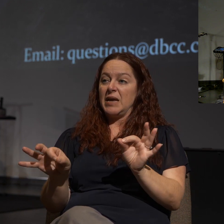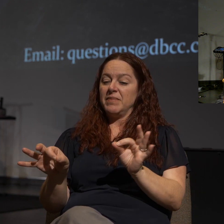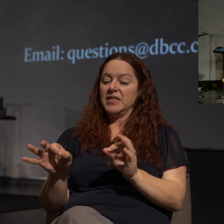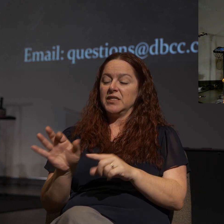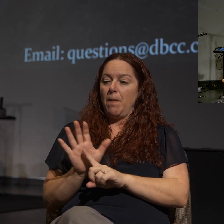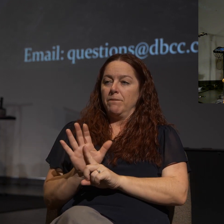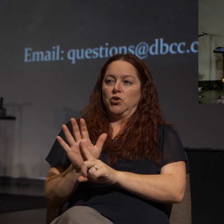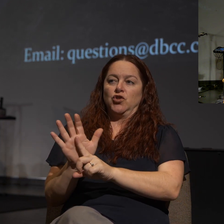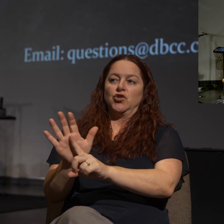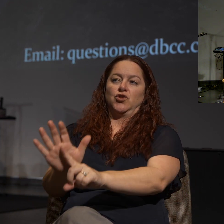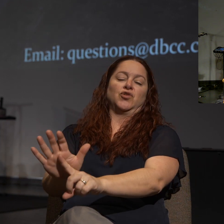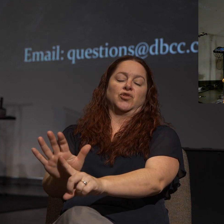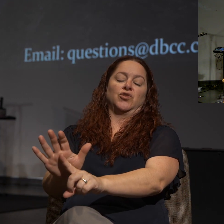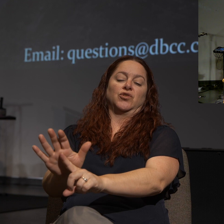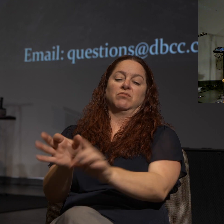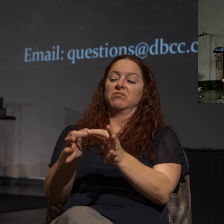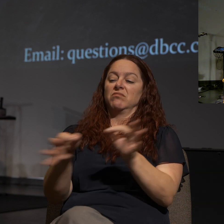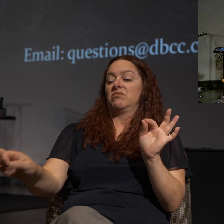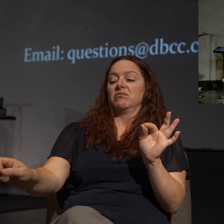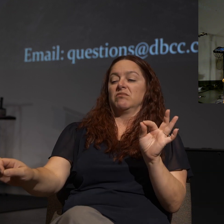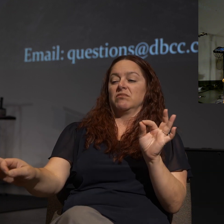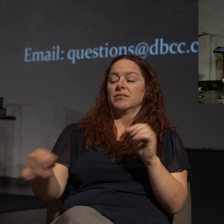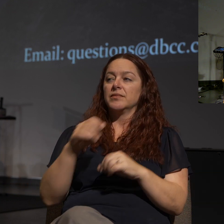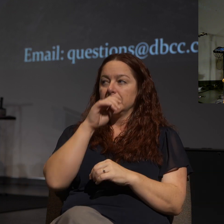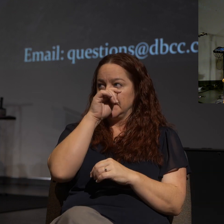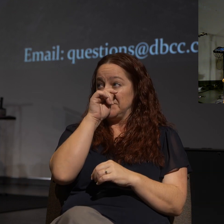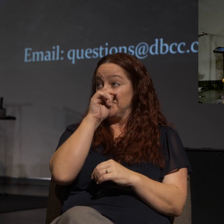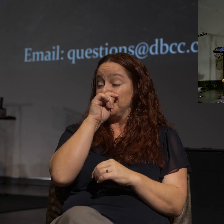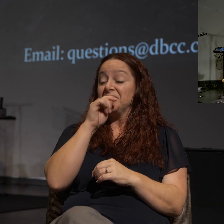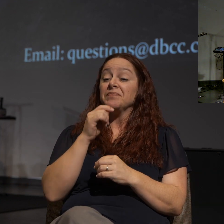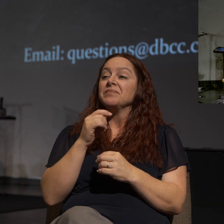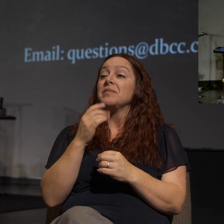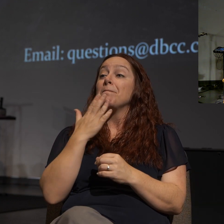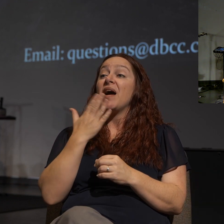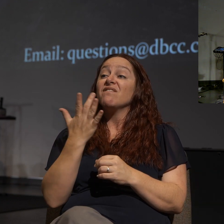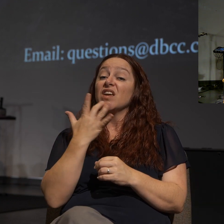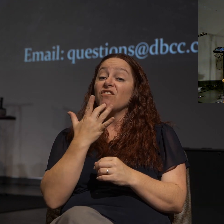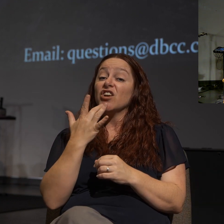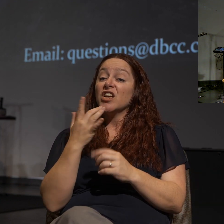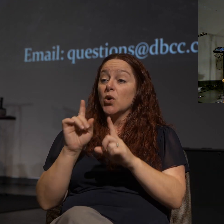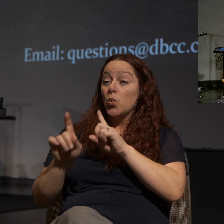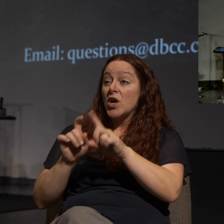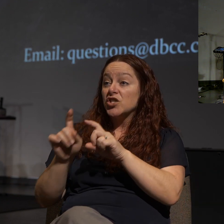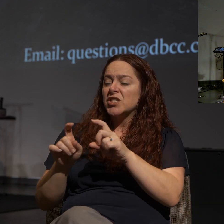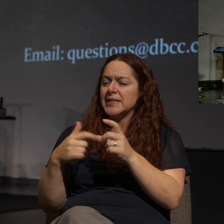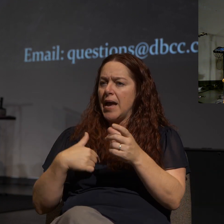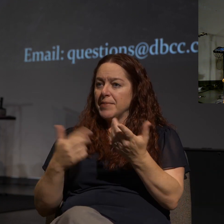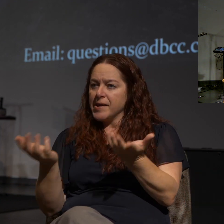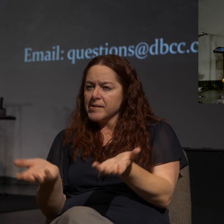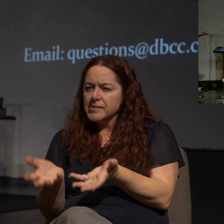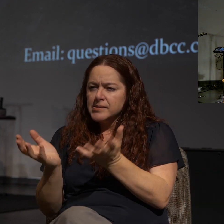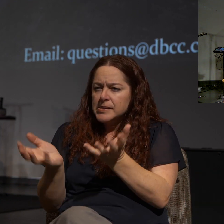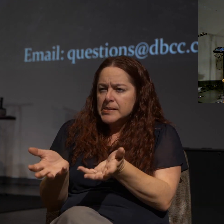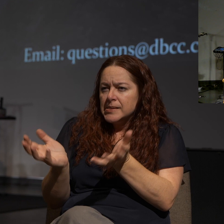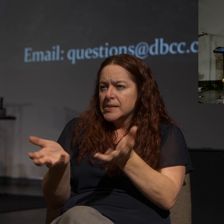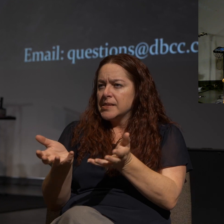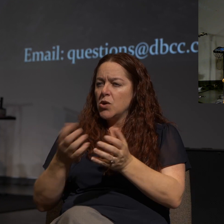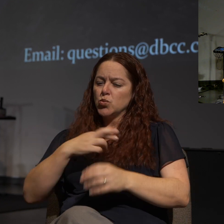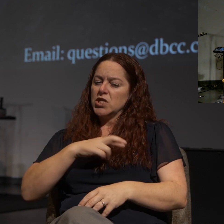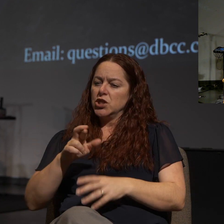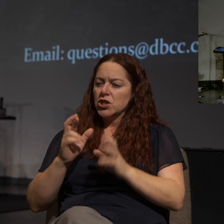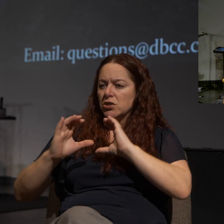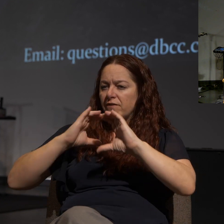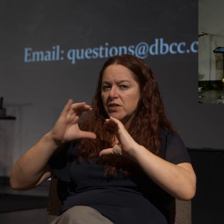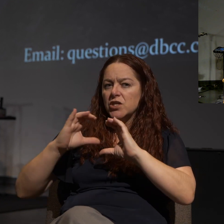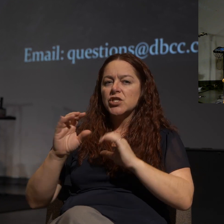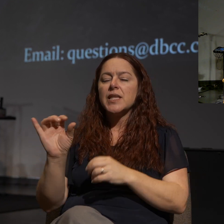away. Some of my favorite questions to ask people as I'm engaging them in religious conversations, it's